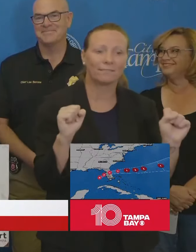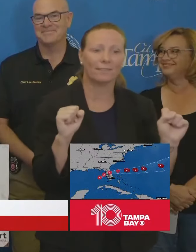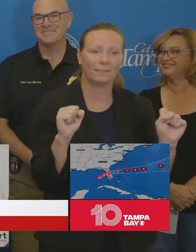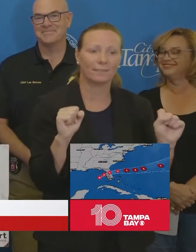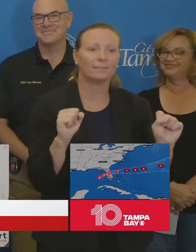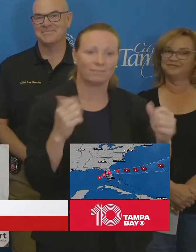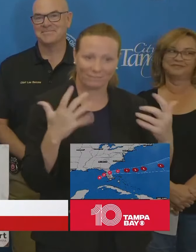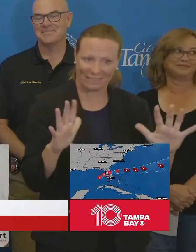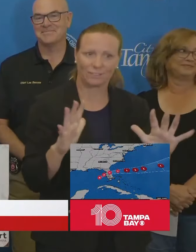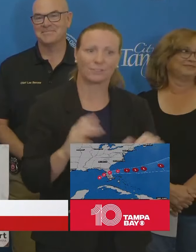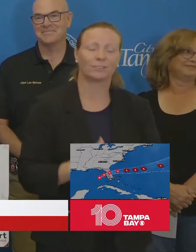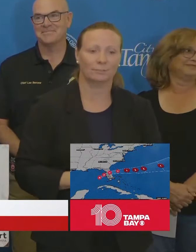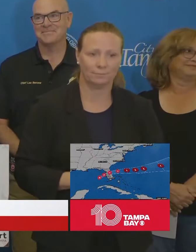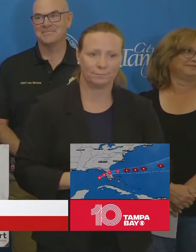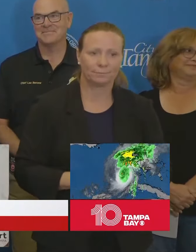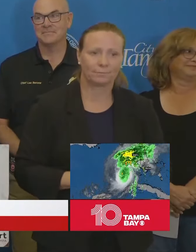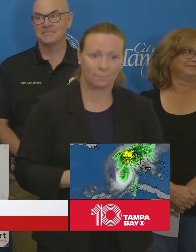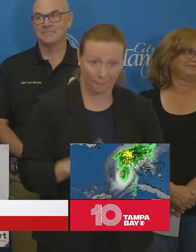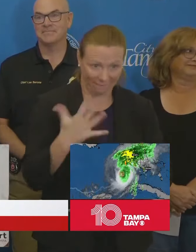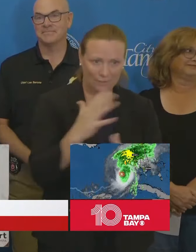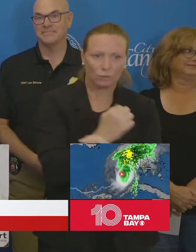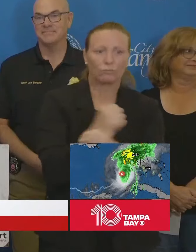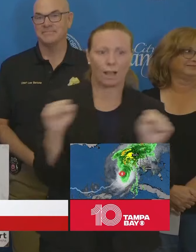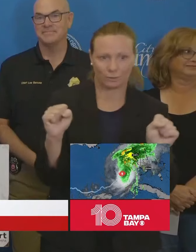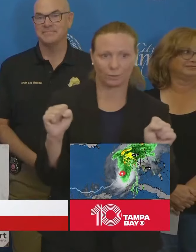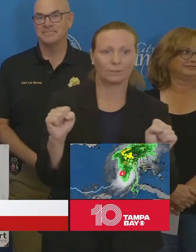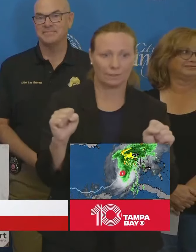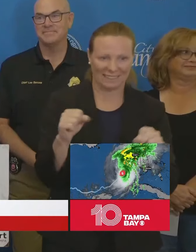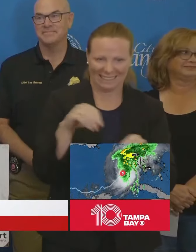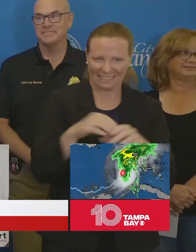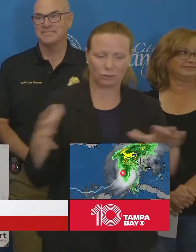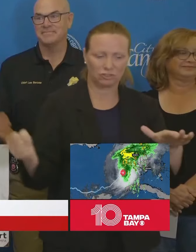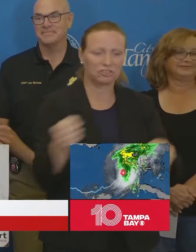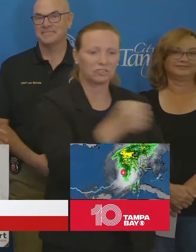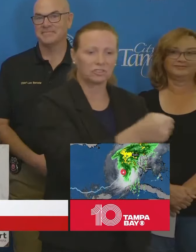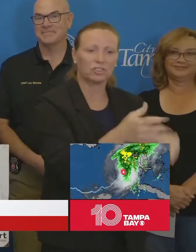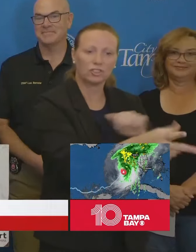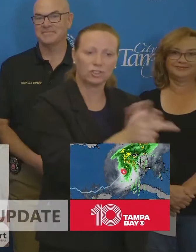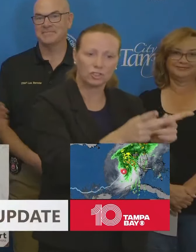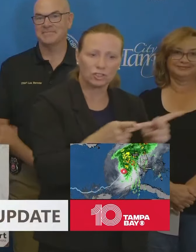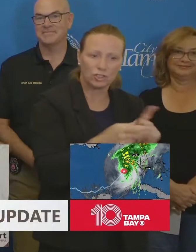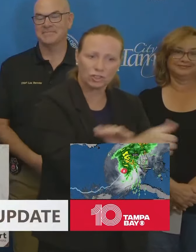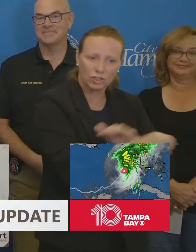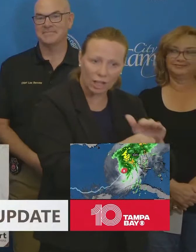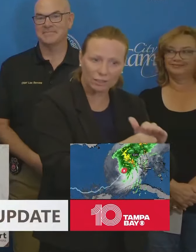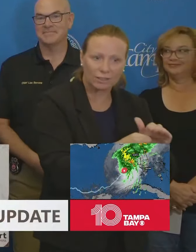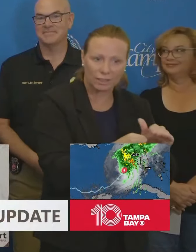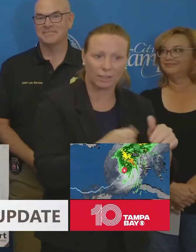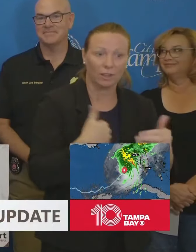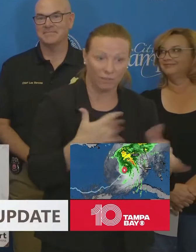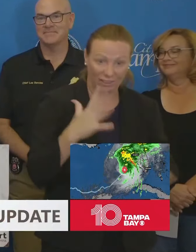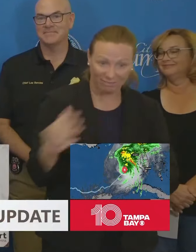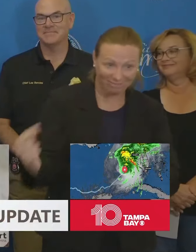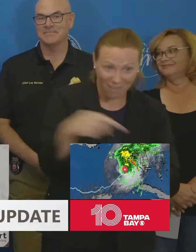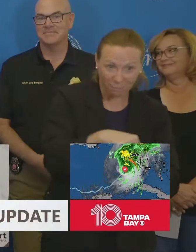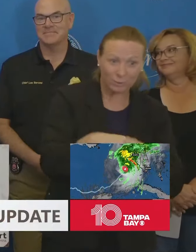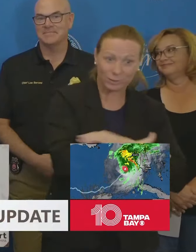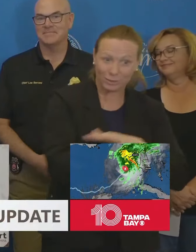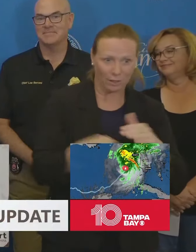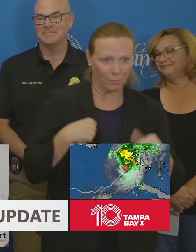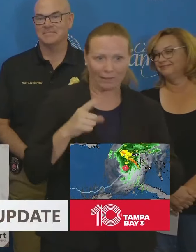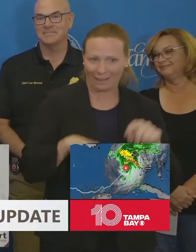rescued and he is now in a shelter as well. So if we can get Lieutenant Dan to go to a shelter, we can get anybody to do that.